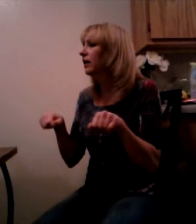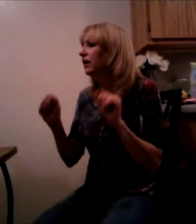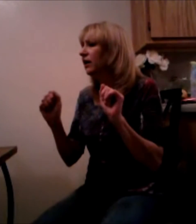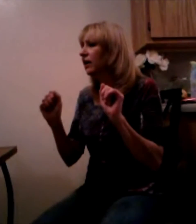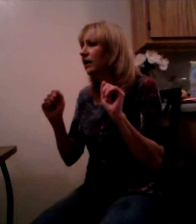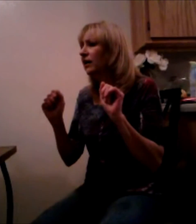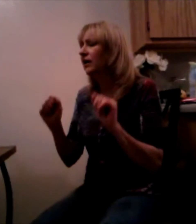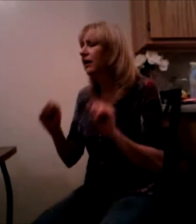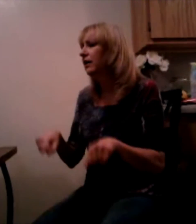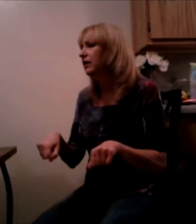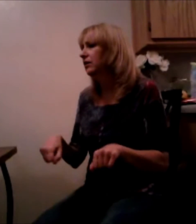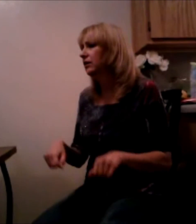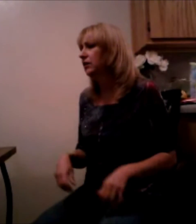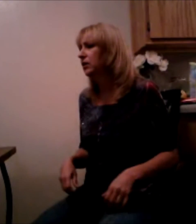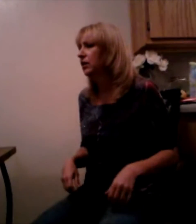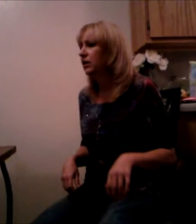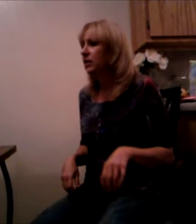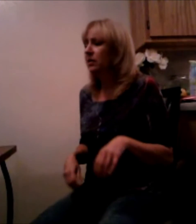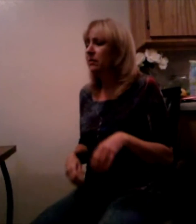So, baby Be a simple